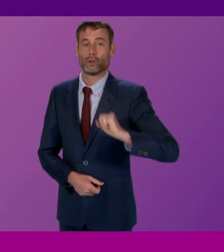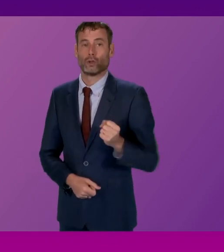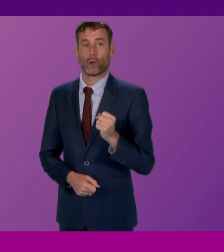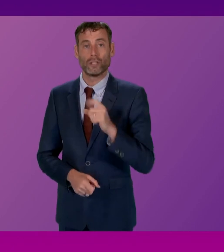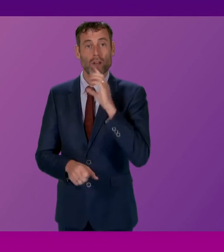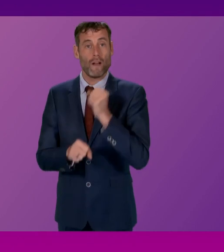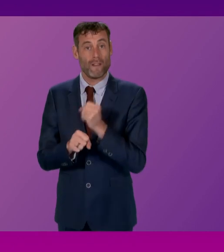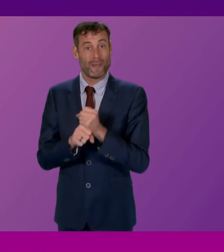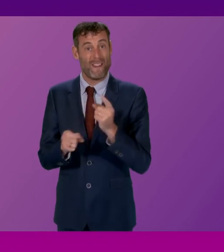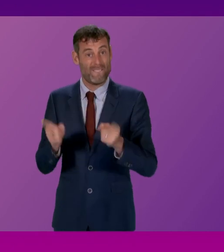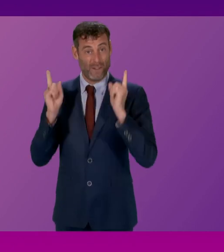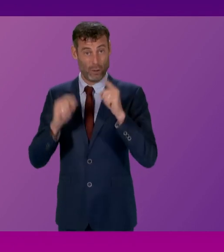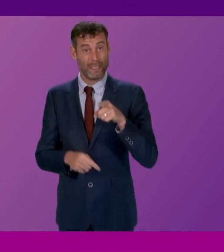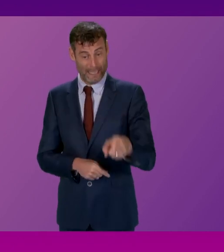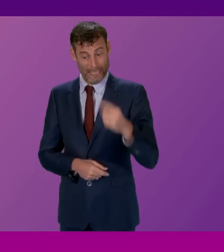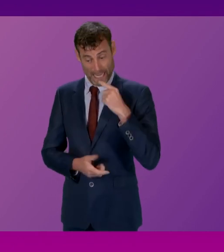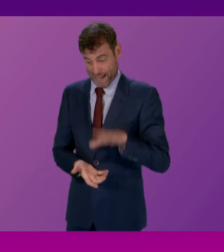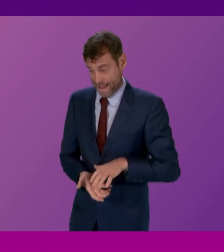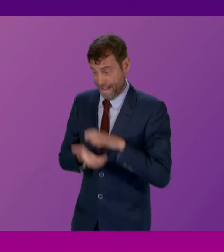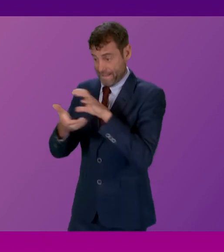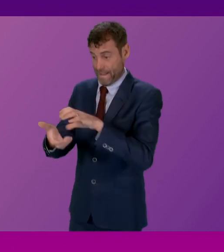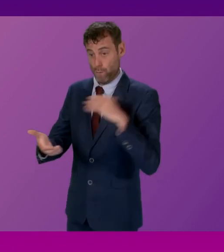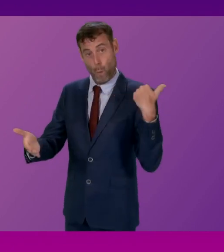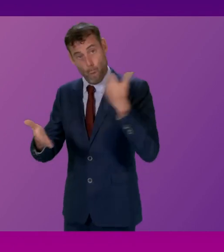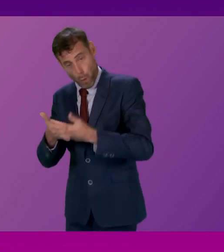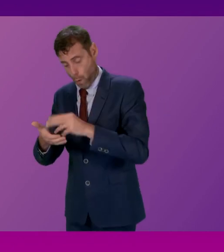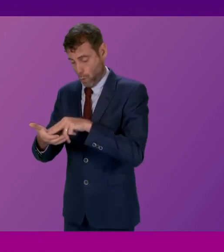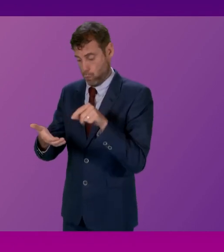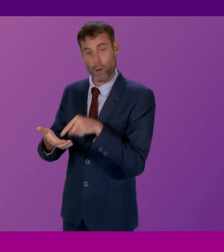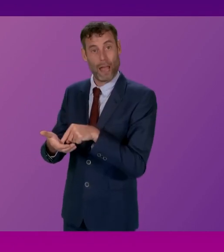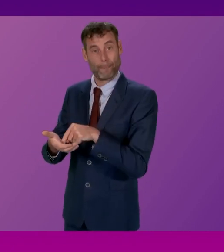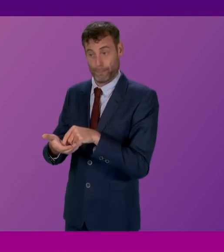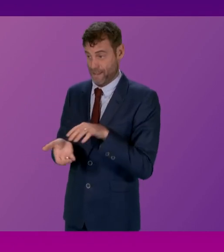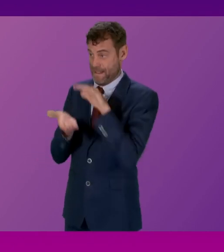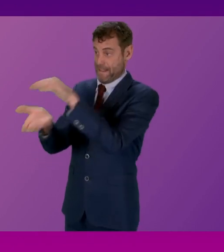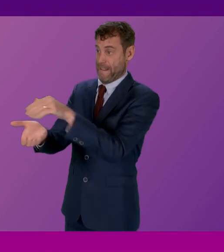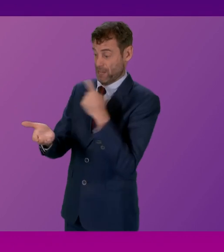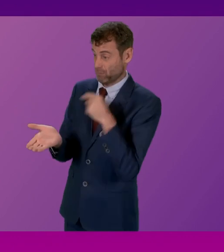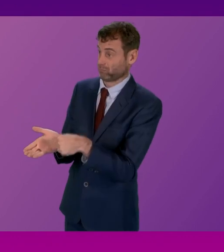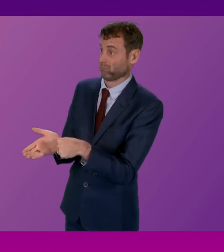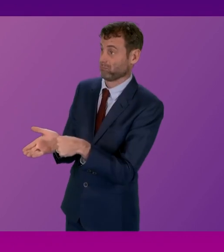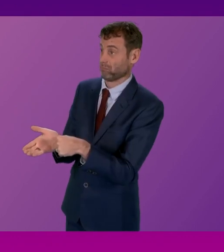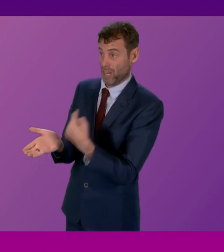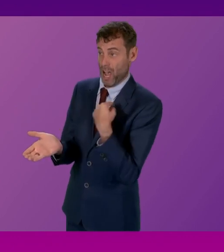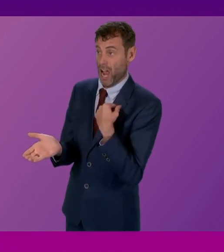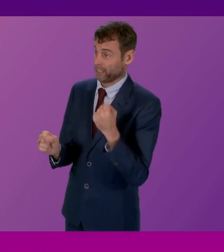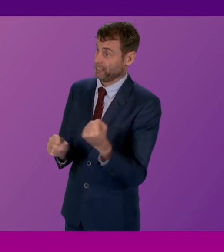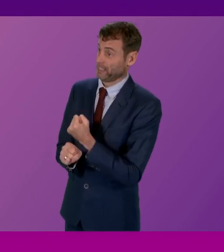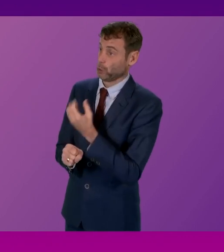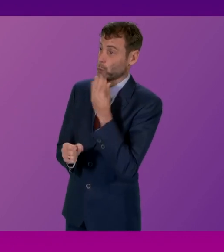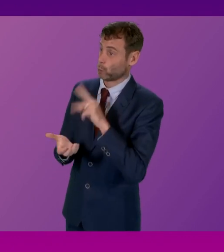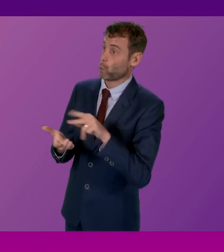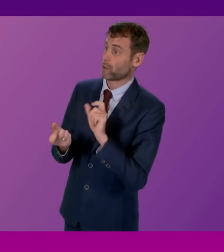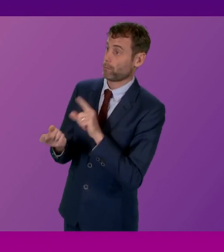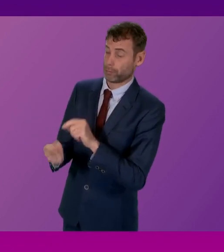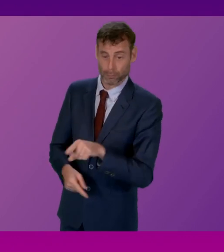voluntarily handed over WhatsApp messages from the pandemic, proving that they exist, First Minister. So there is no excuse for